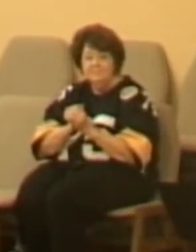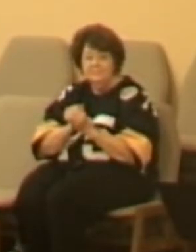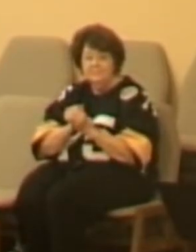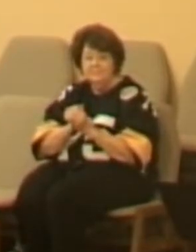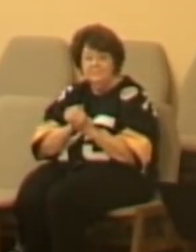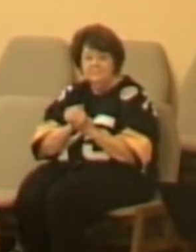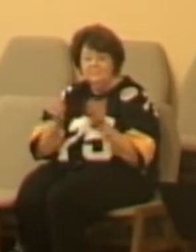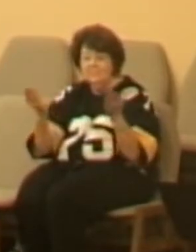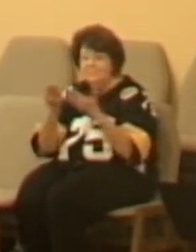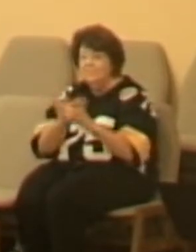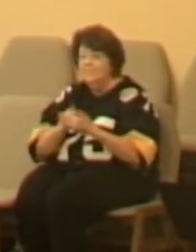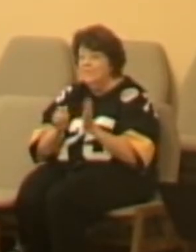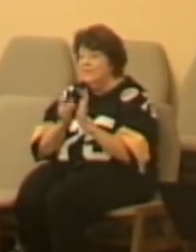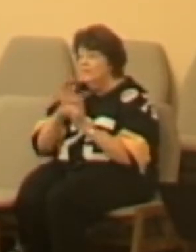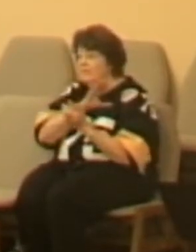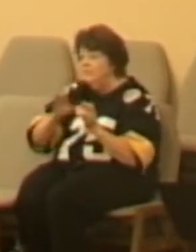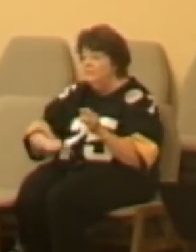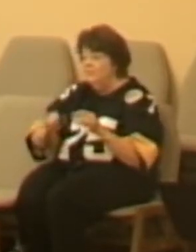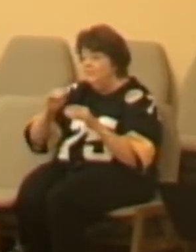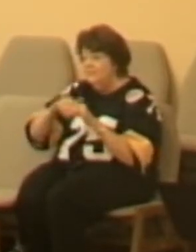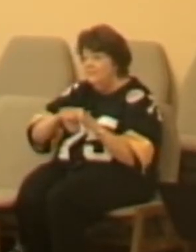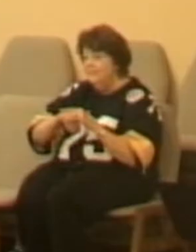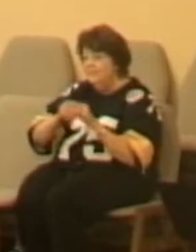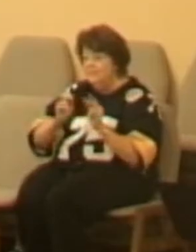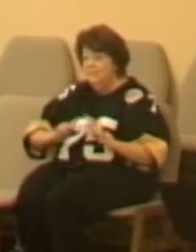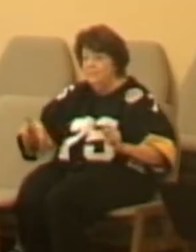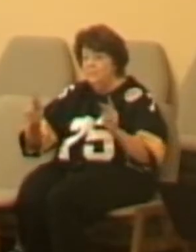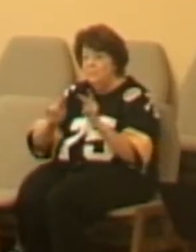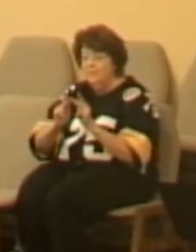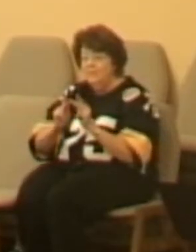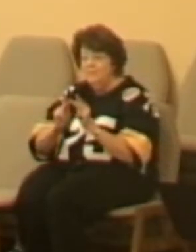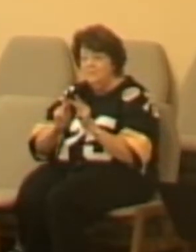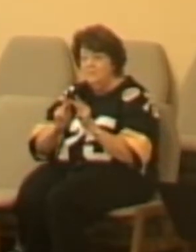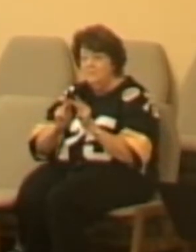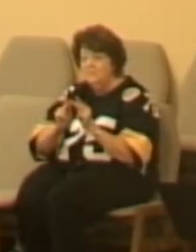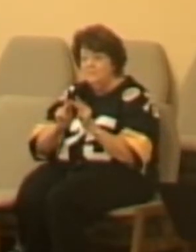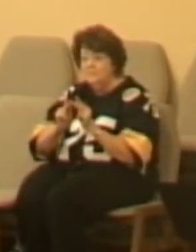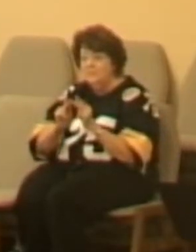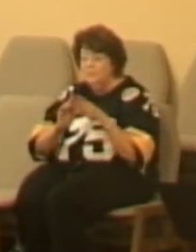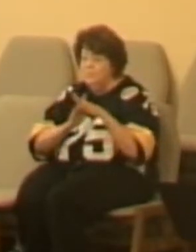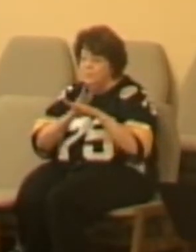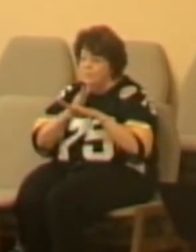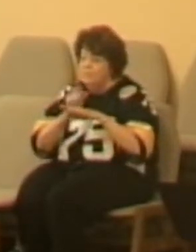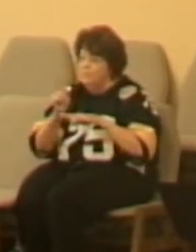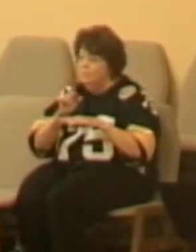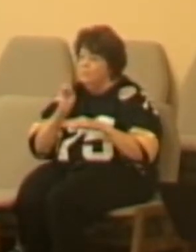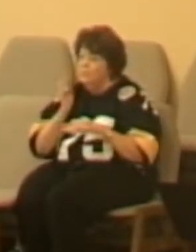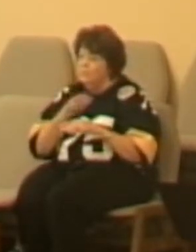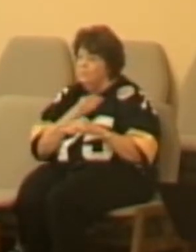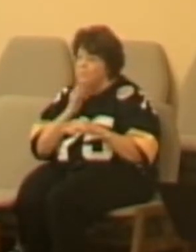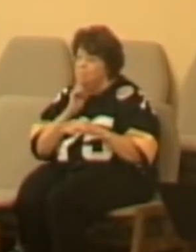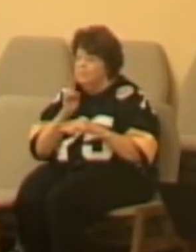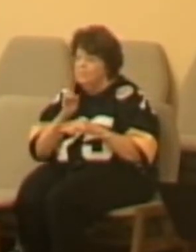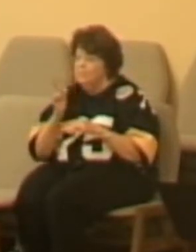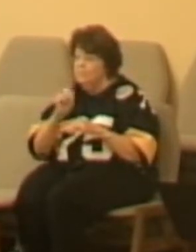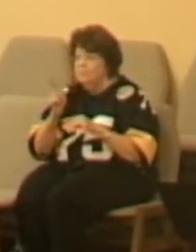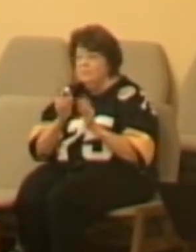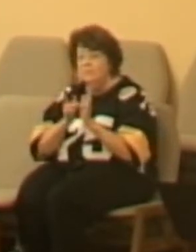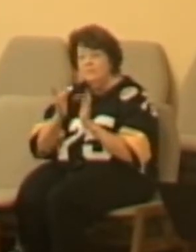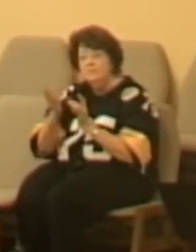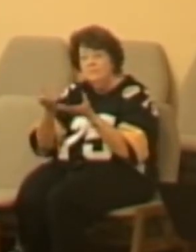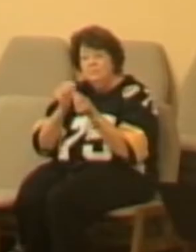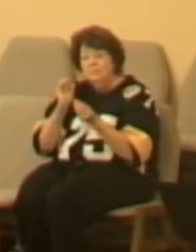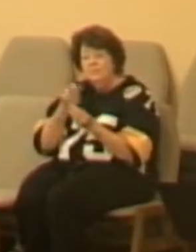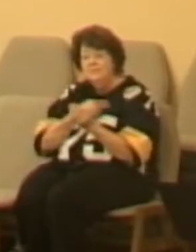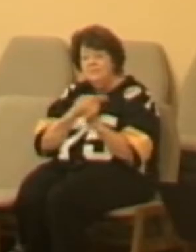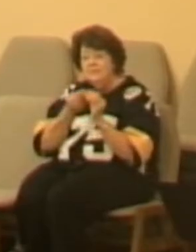Invite Jesus Christ into the space that exists between where we are and where Jesus wants us to be. And